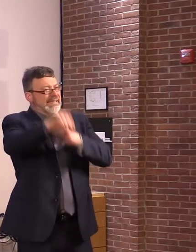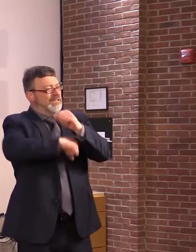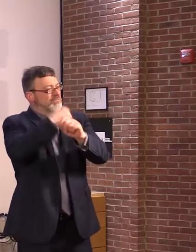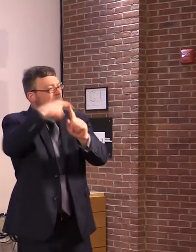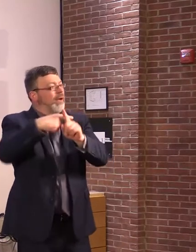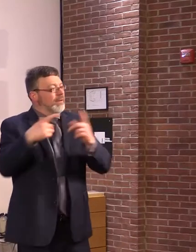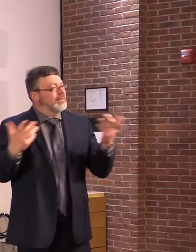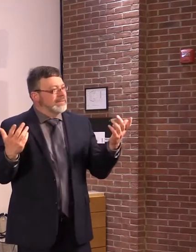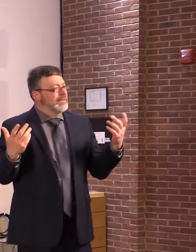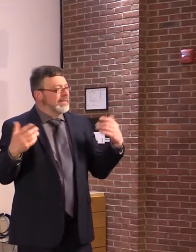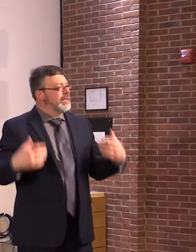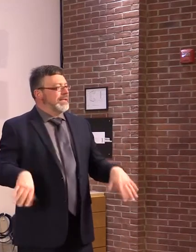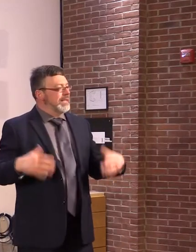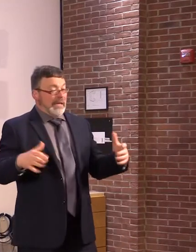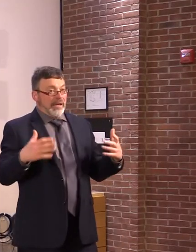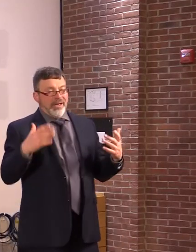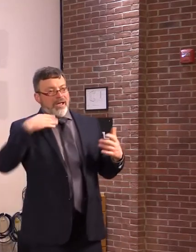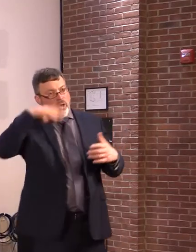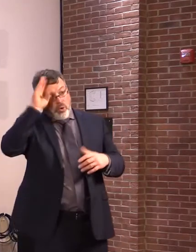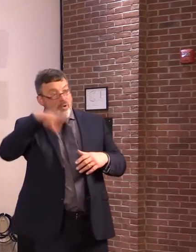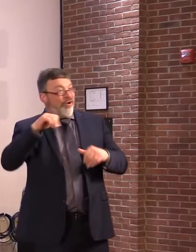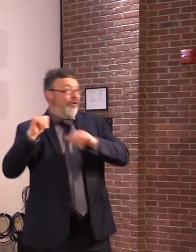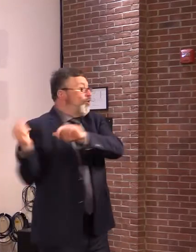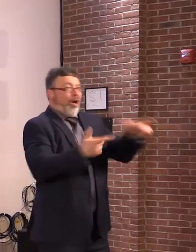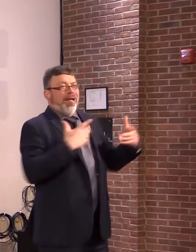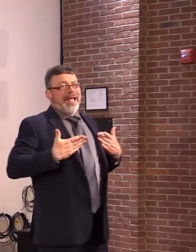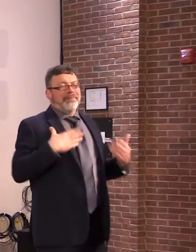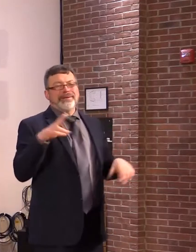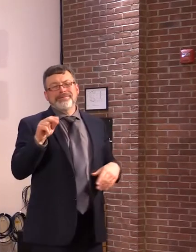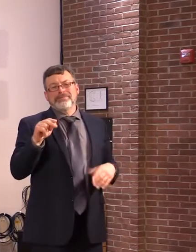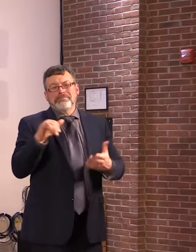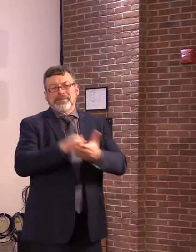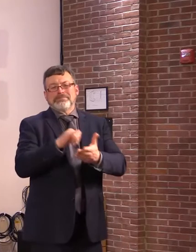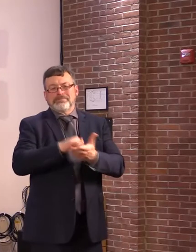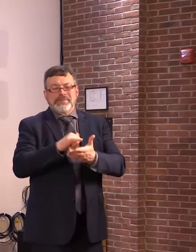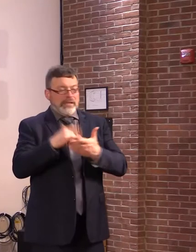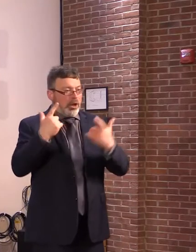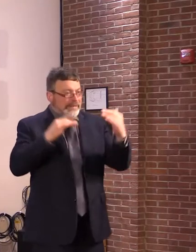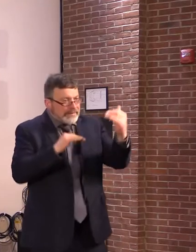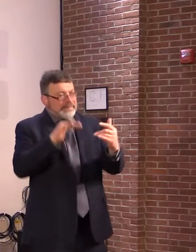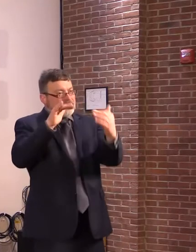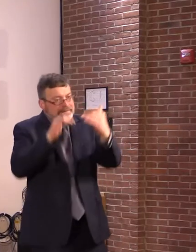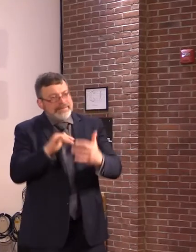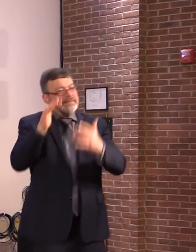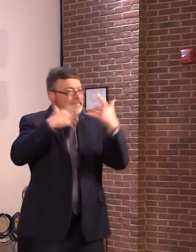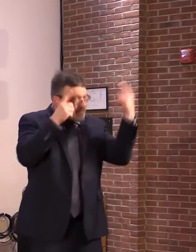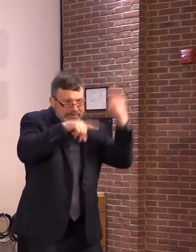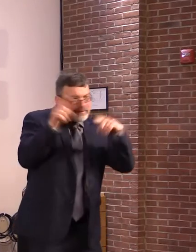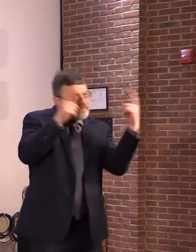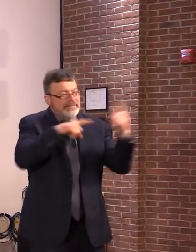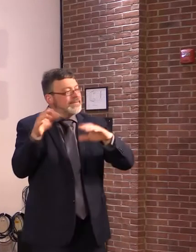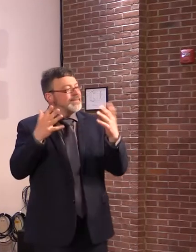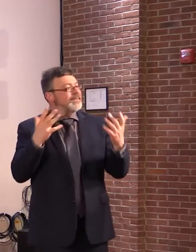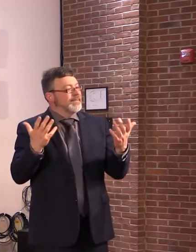no one's happy by the end of the session. I think that this session in particular,